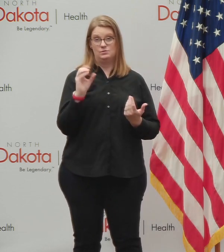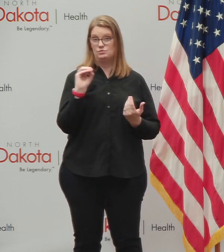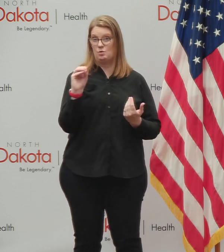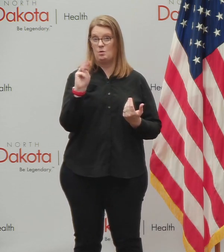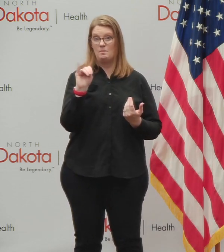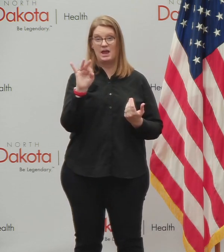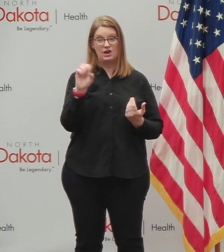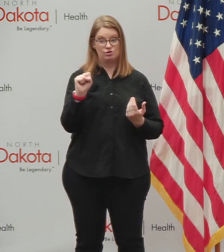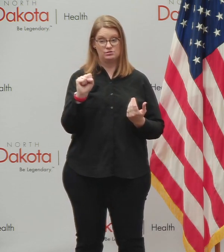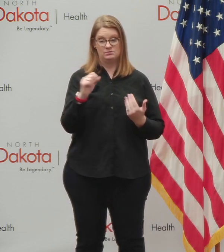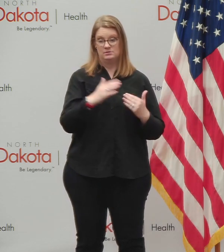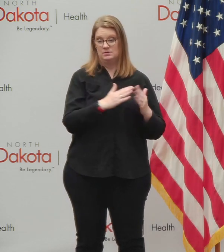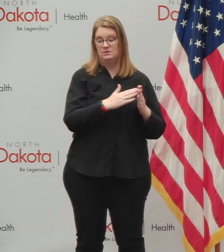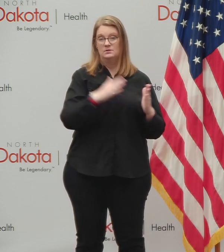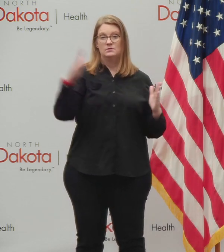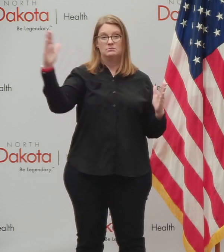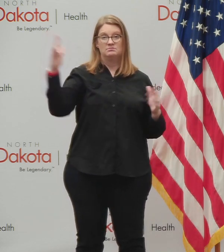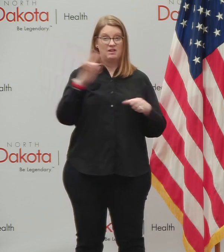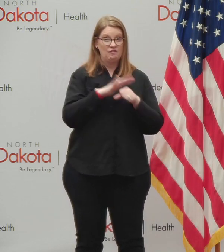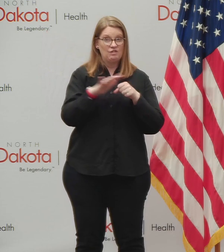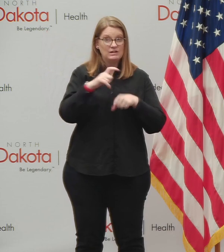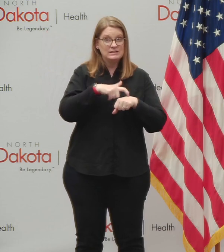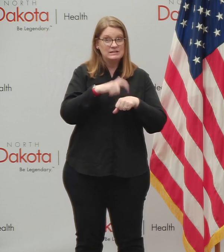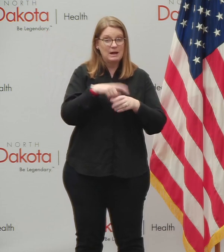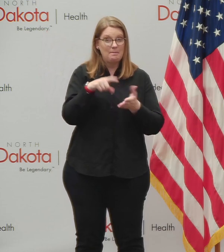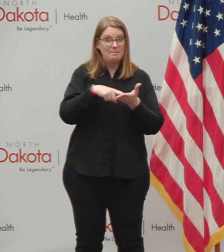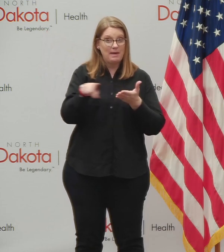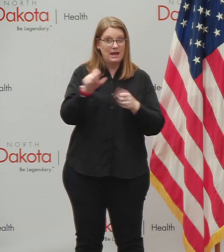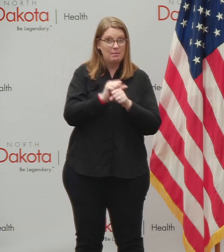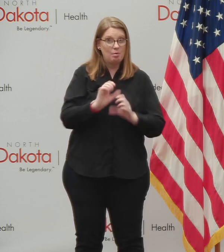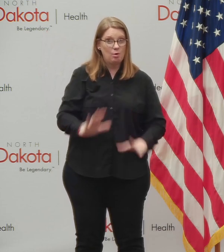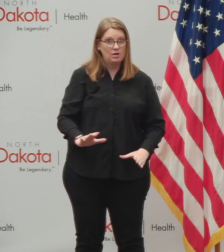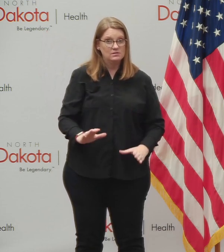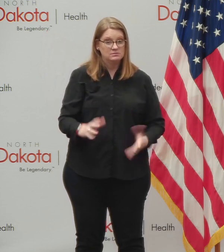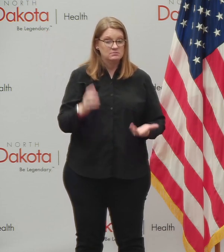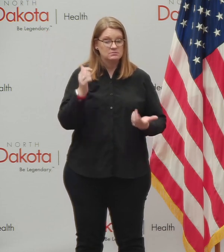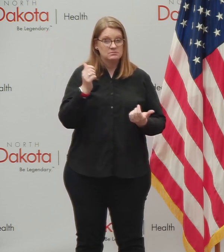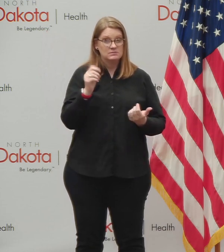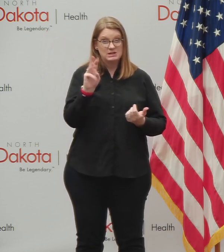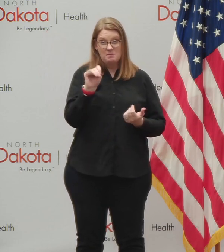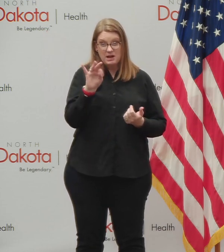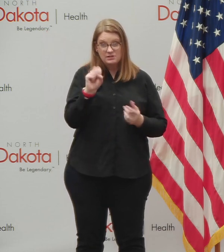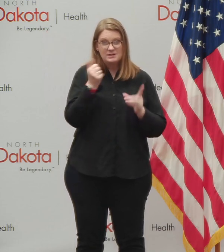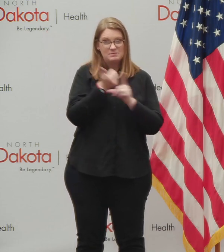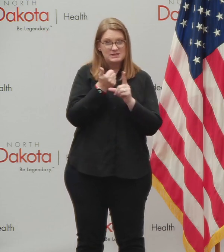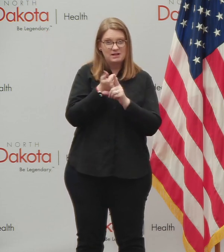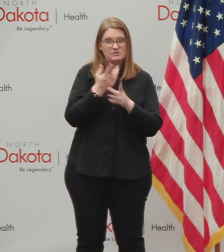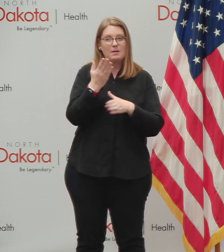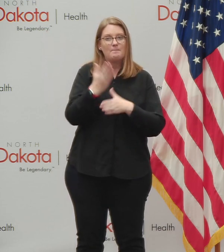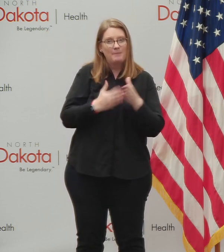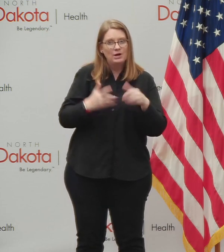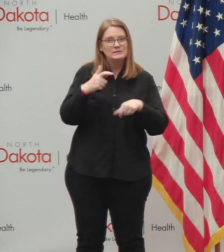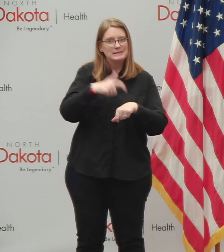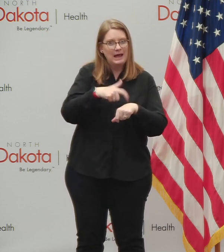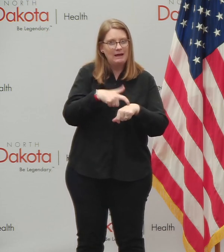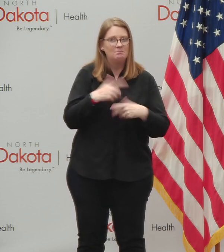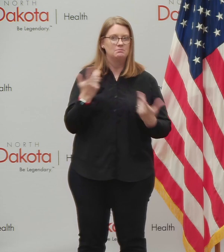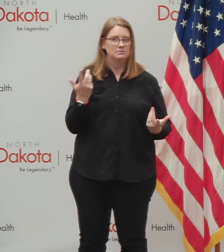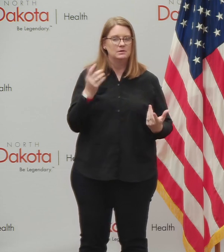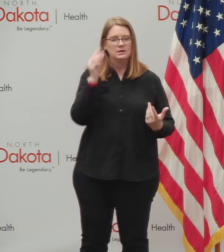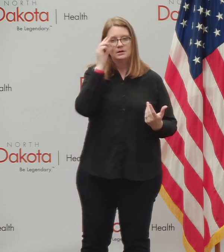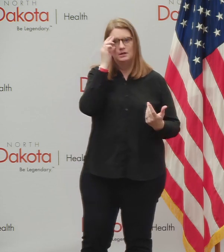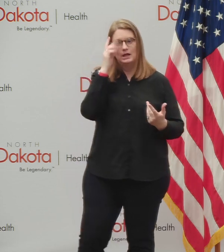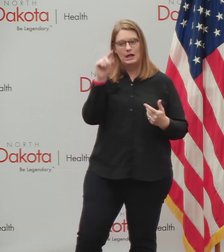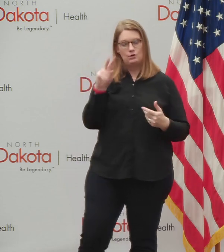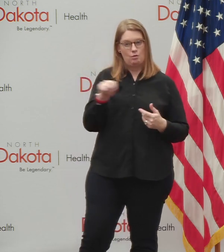state all the way up through our largest cities that are full-time paid employees. Those are all part-time elected officials. And, and again, in North Dakota, we've got the